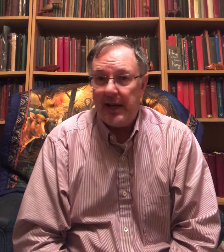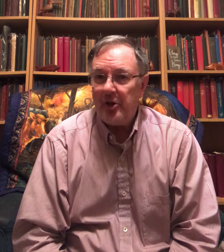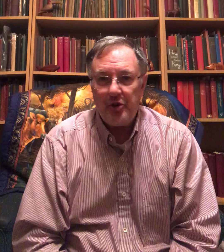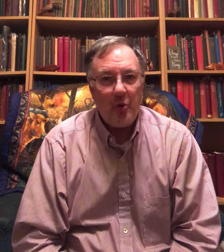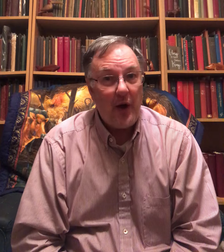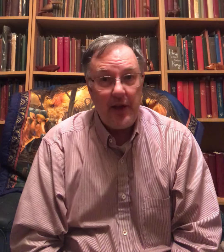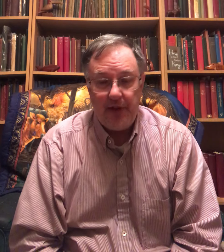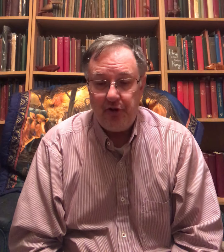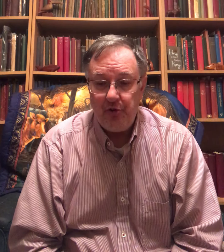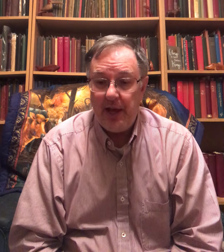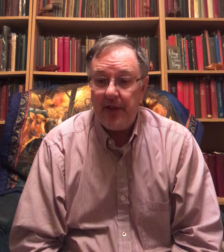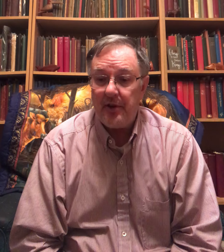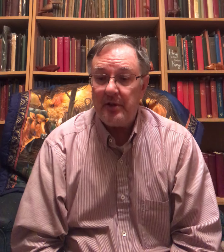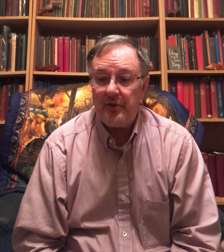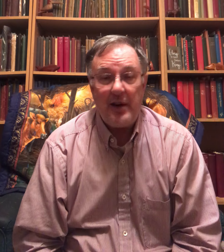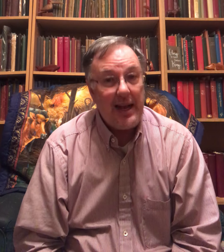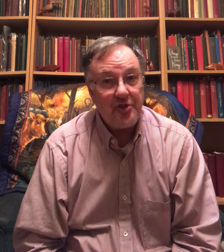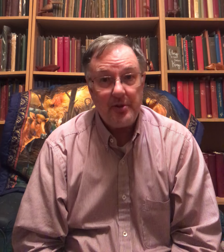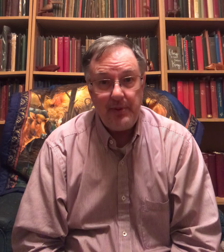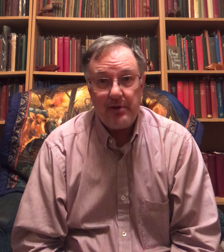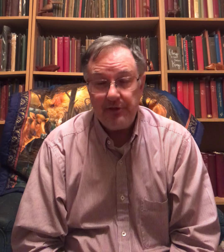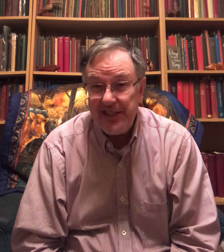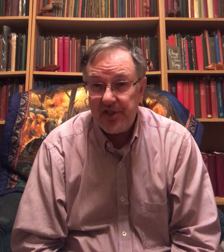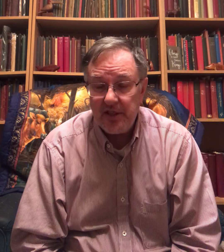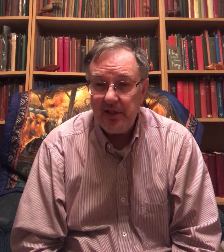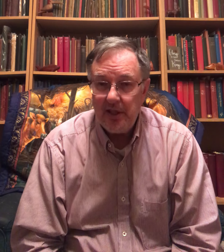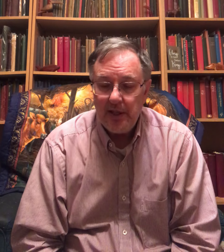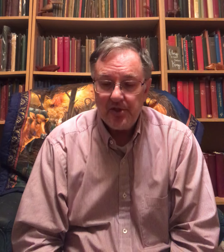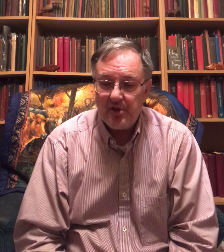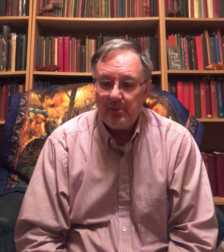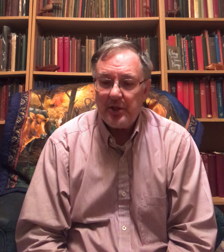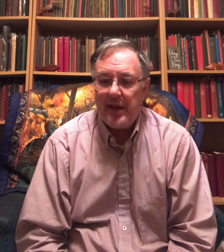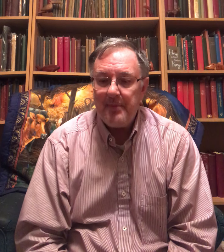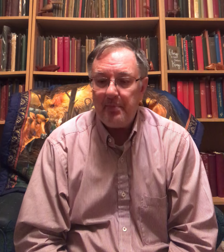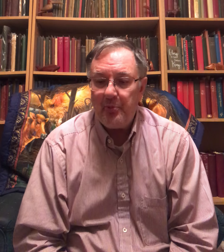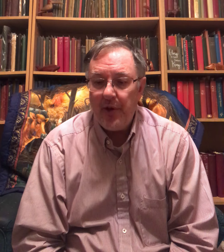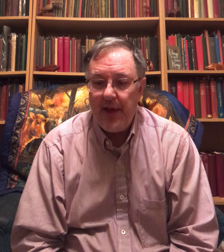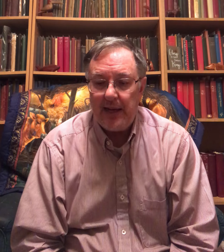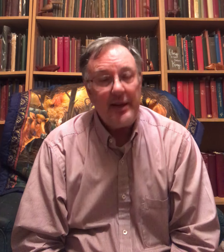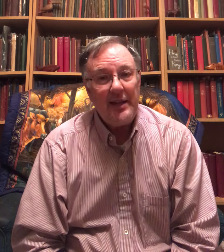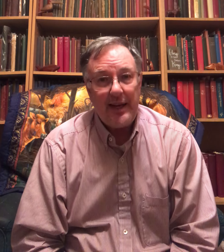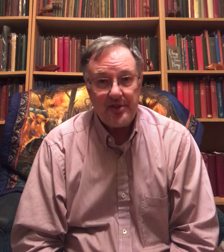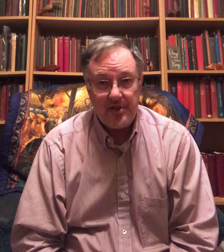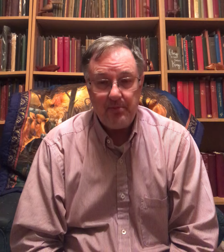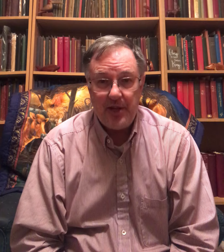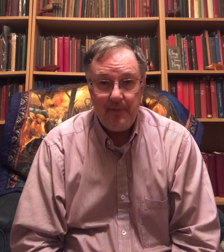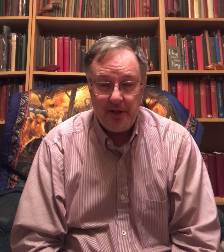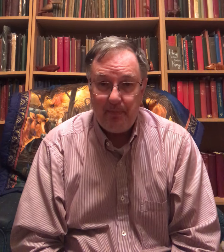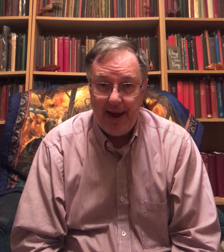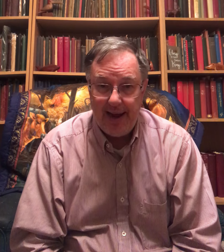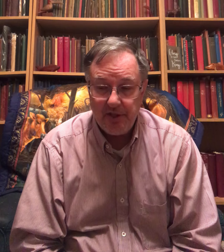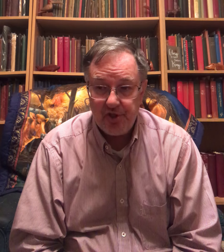I don't know why they do that. There has to be a reason. Someone came up with that at some time in the past.